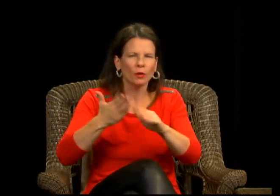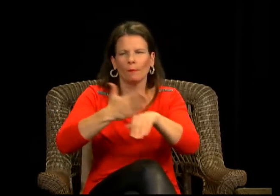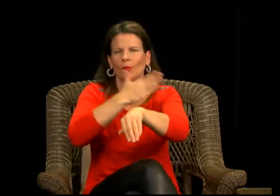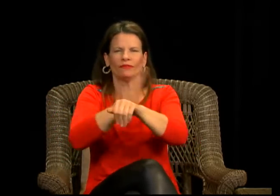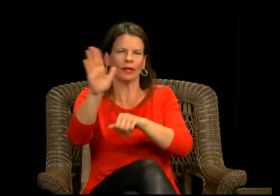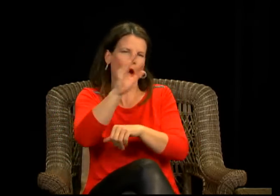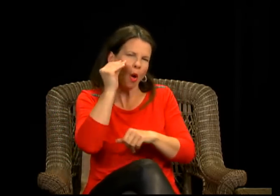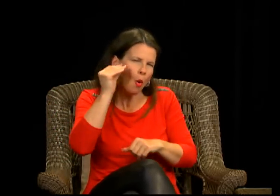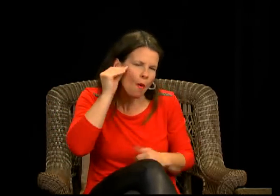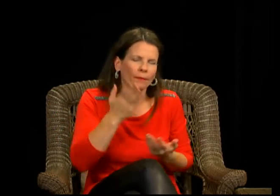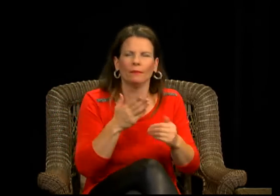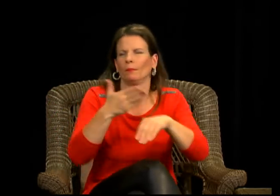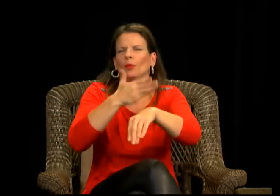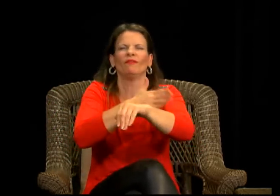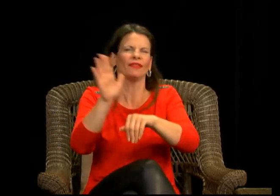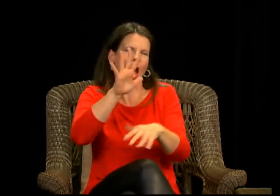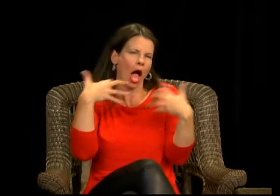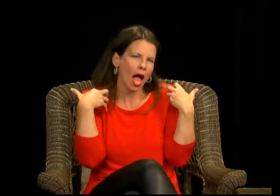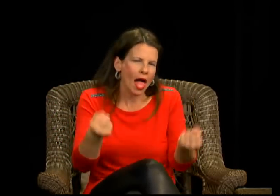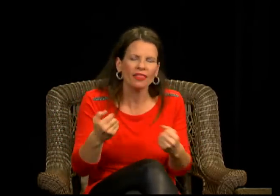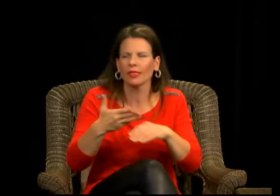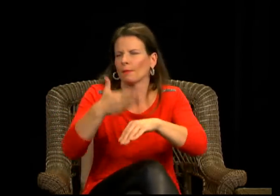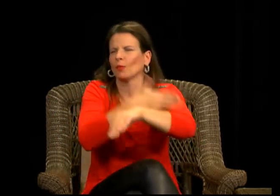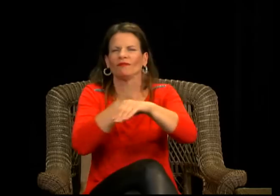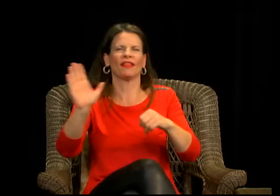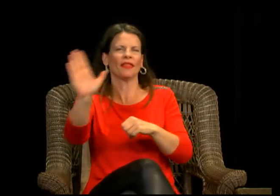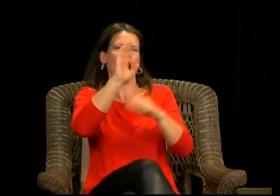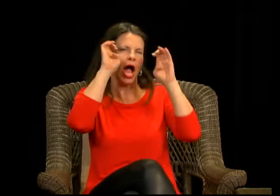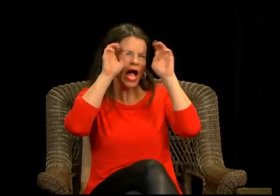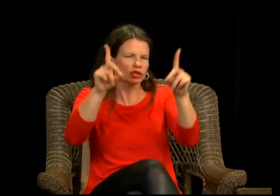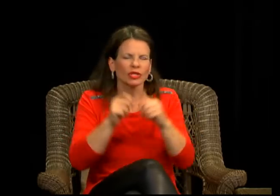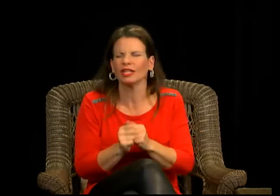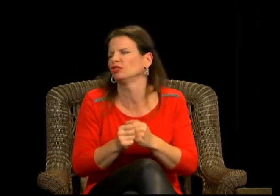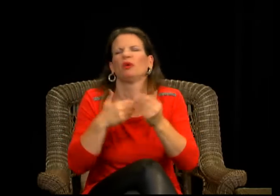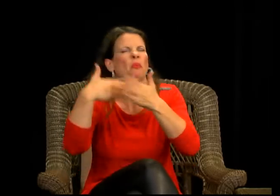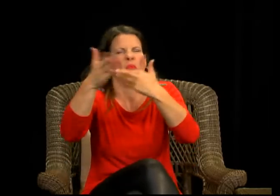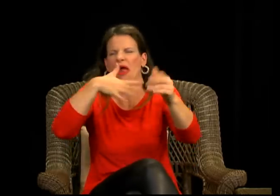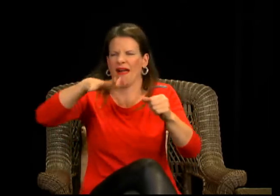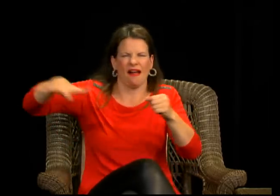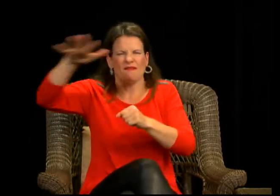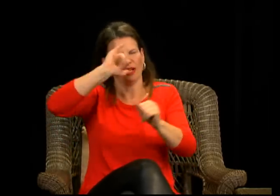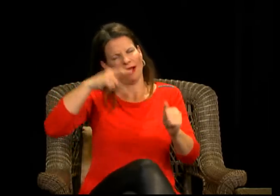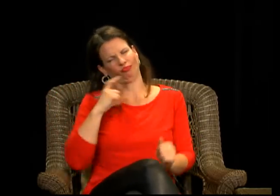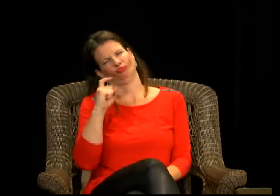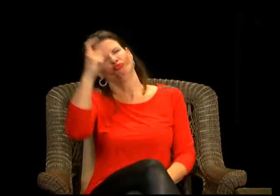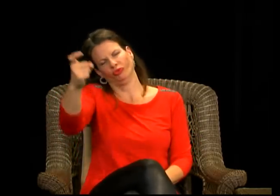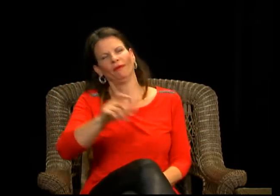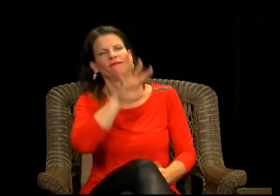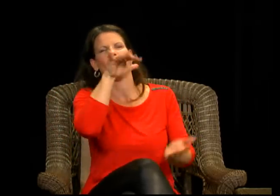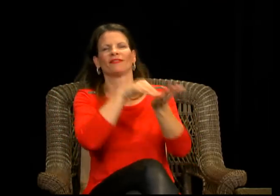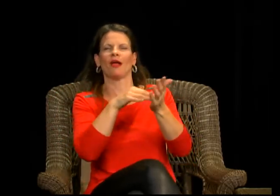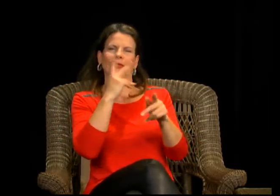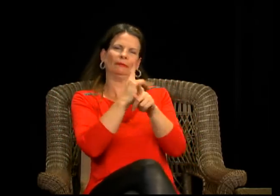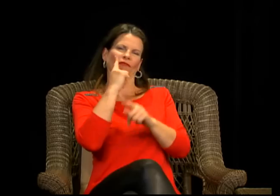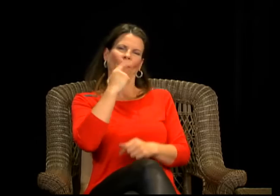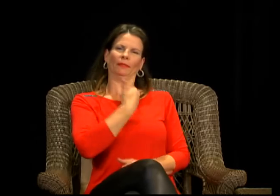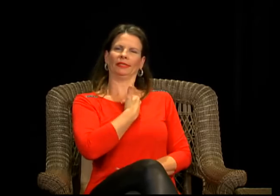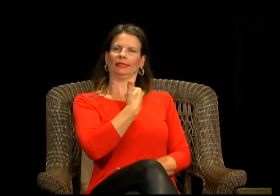rather give that amount of money to improving other people's lives or healthcare or education, just an